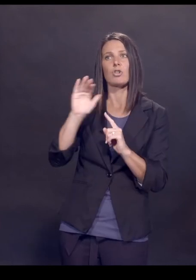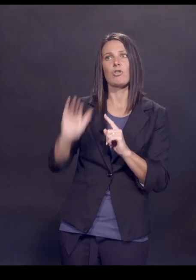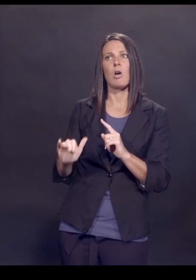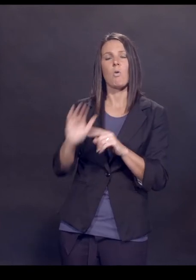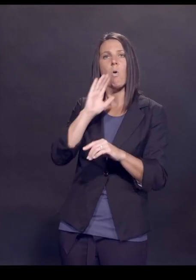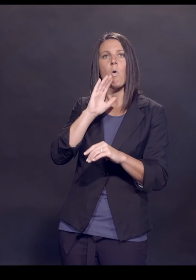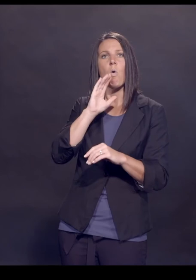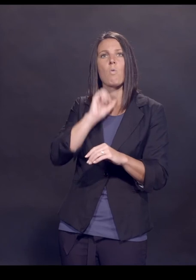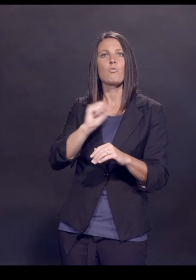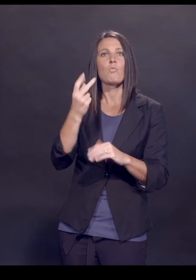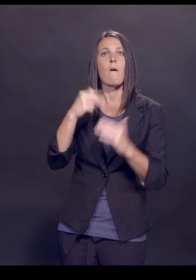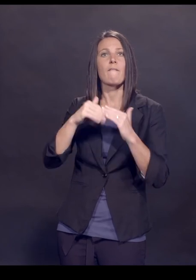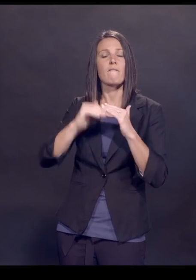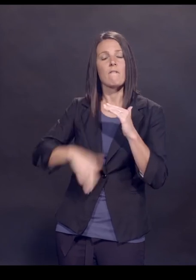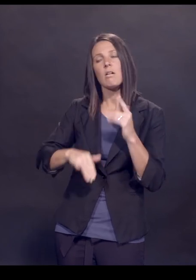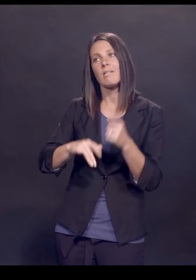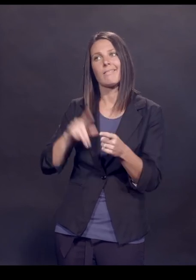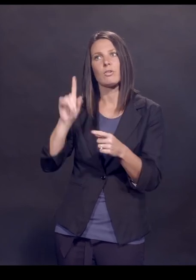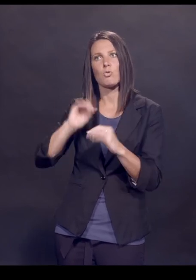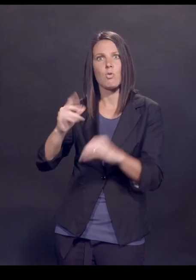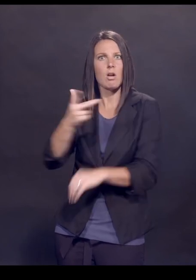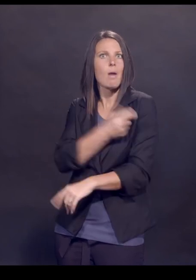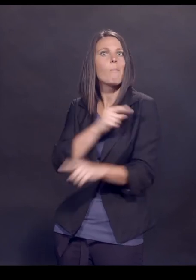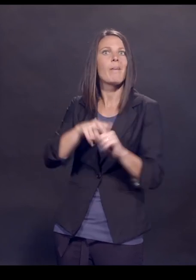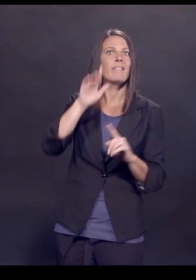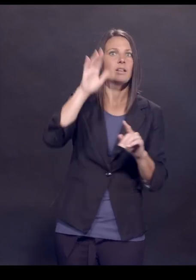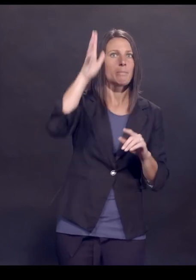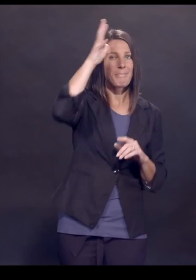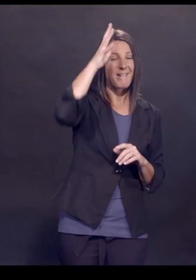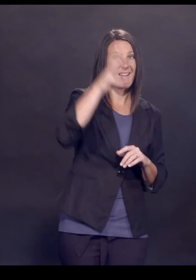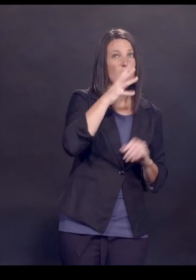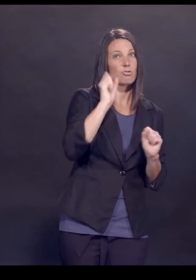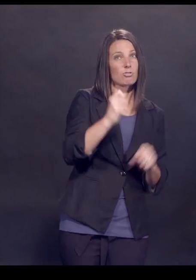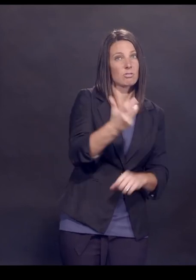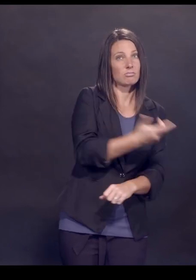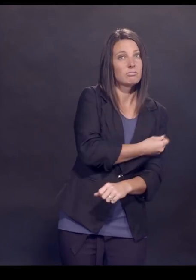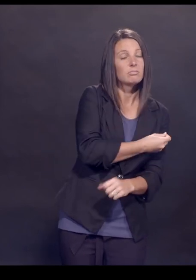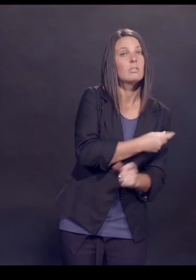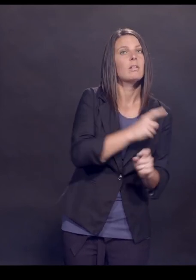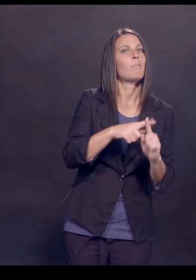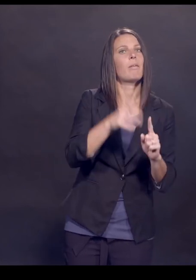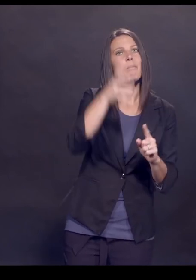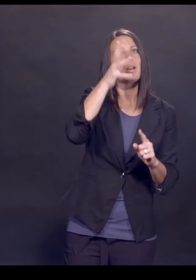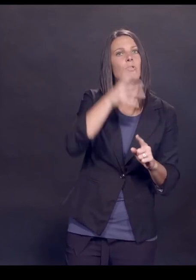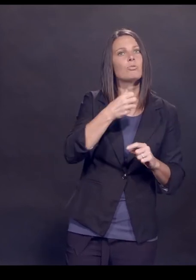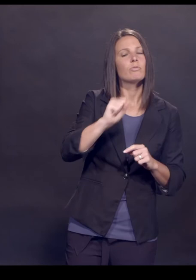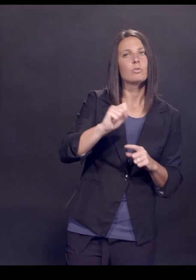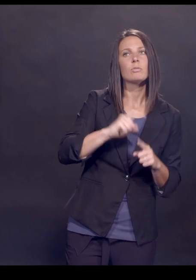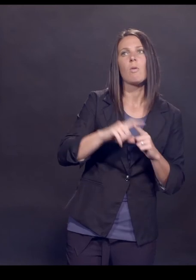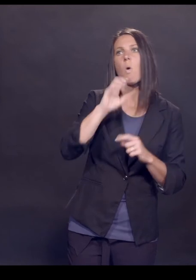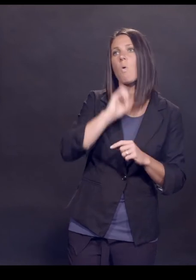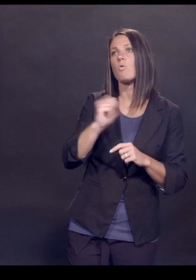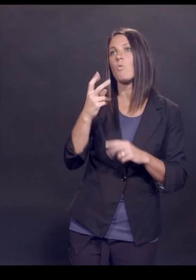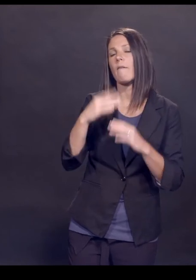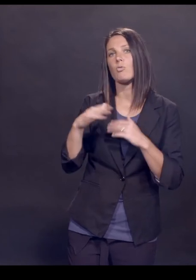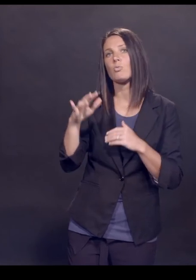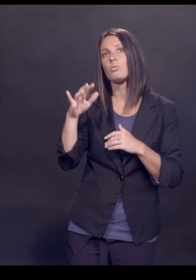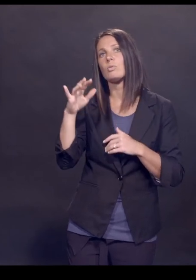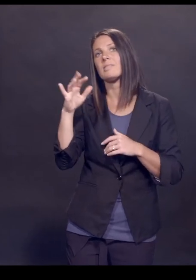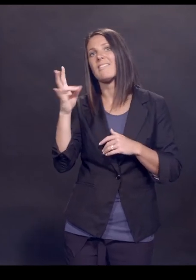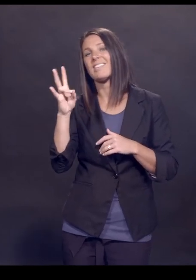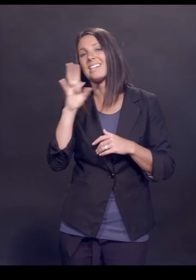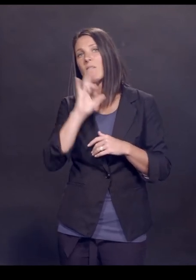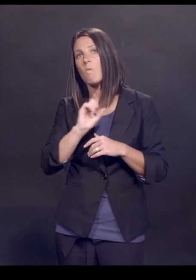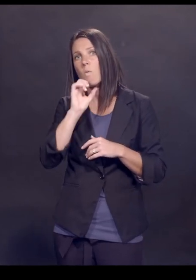less than 12, you knew that they couldn't be vaccinated, but the parents could be. And often the parents weren't. Also frustrating were the 12 to 17 year old who came in,